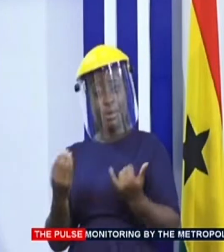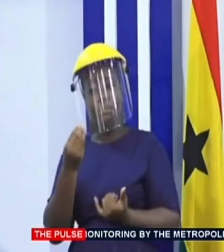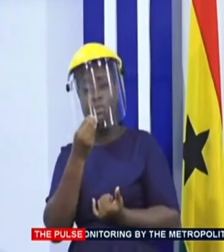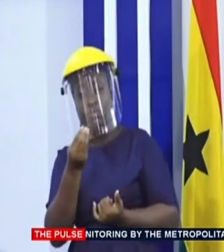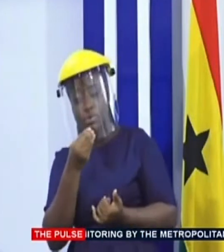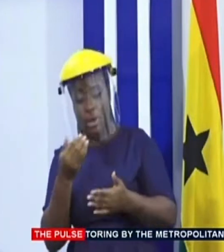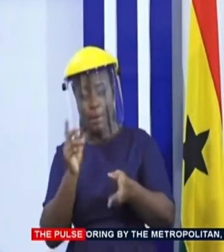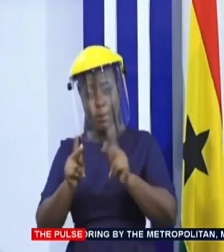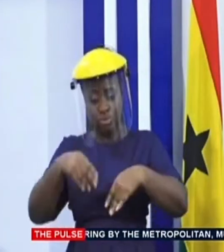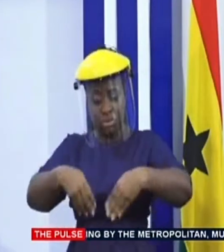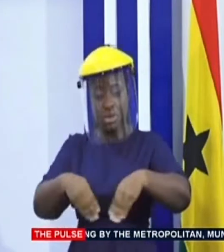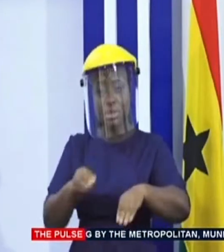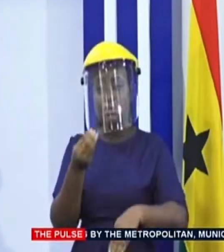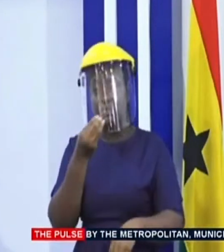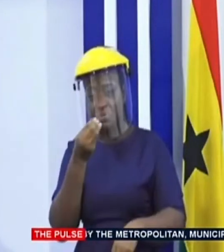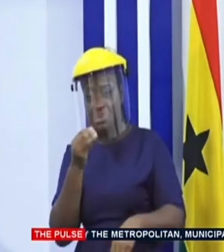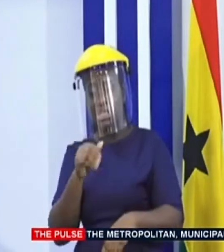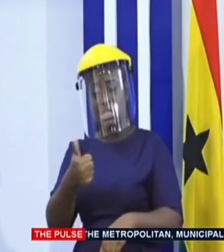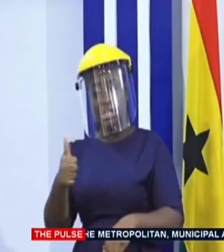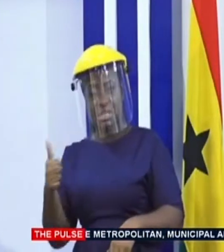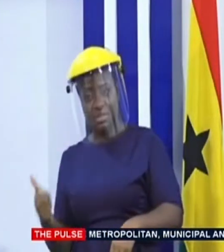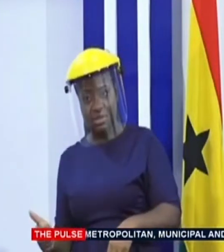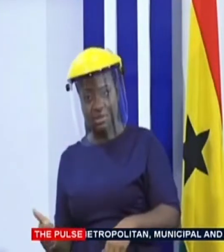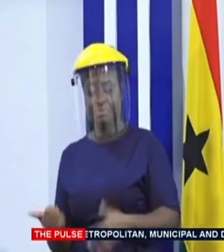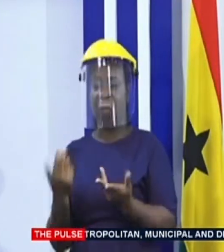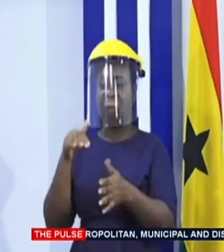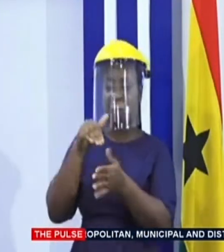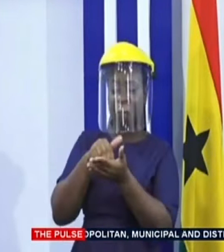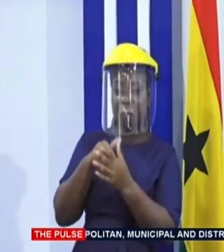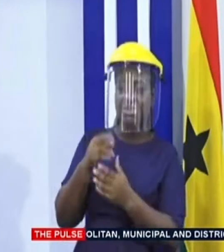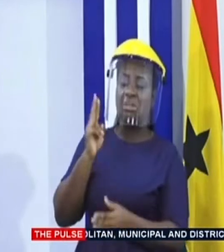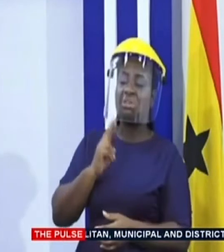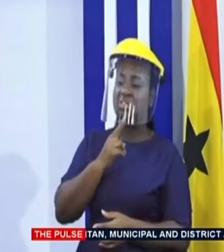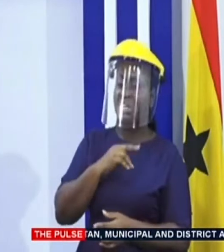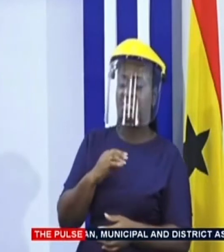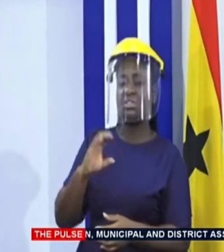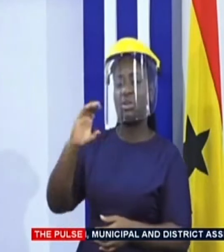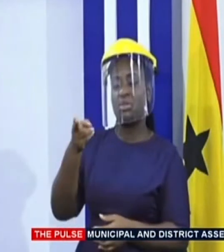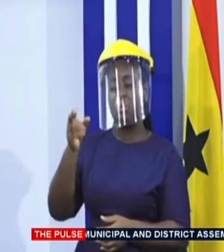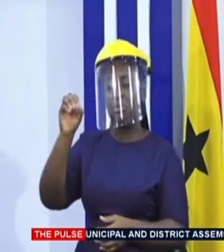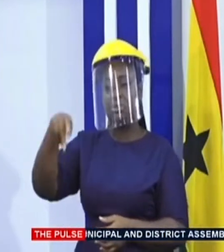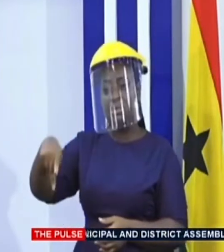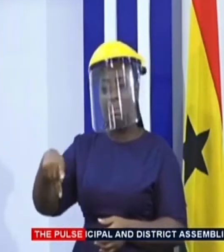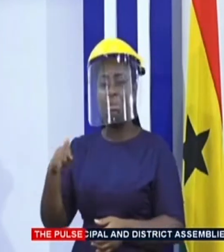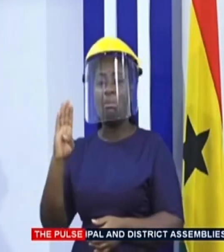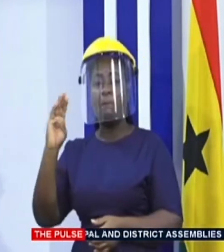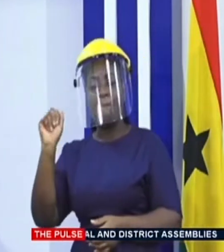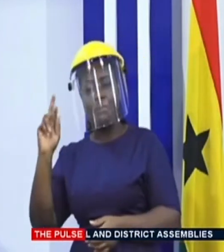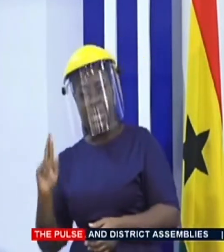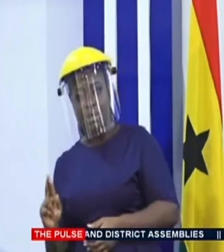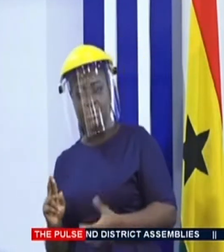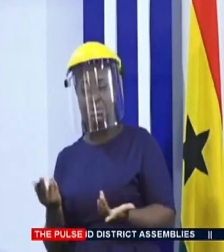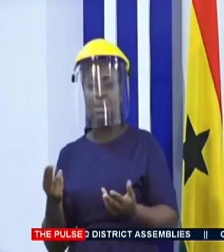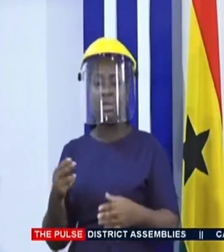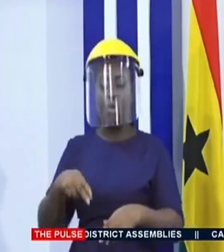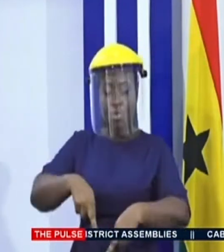industry comprising the restaurants, shop bars, snack bars, highway rest